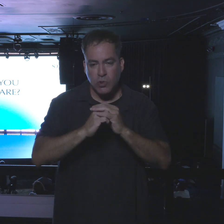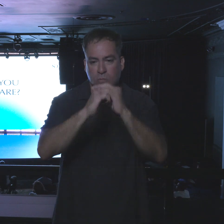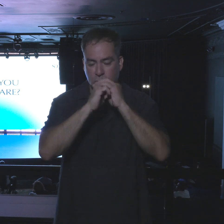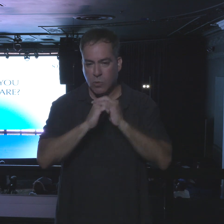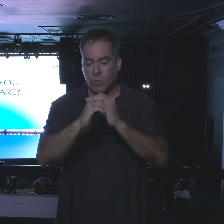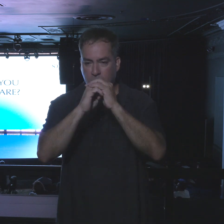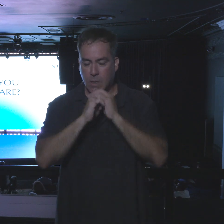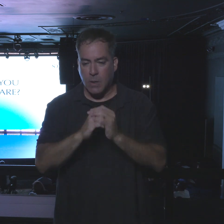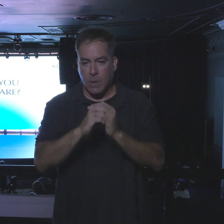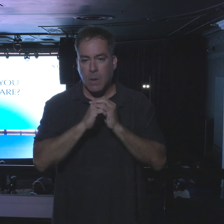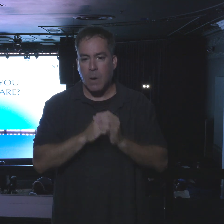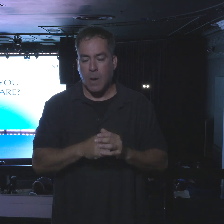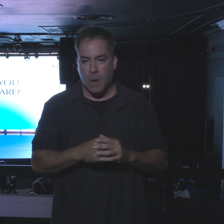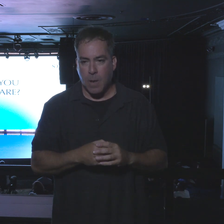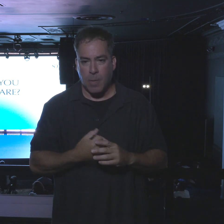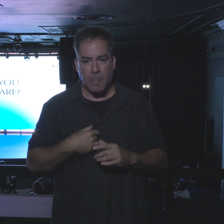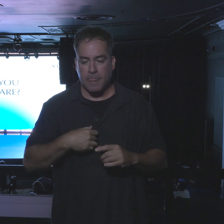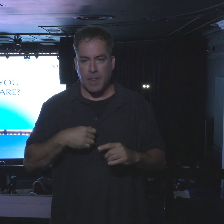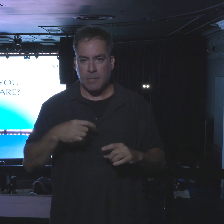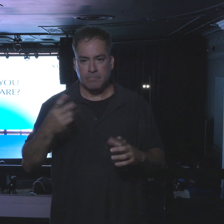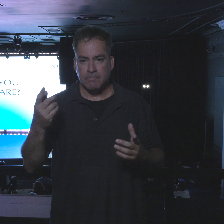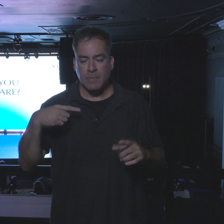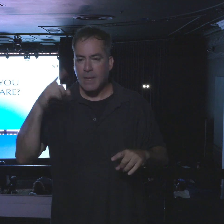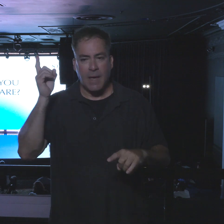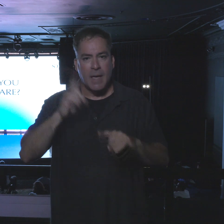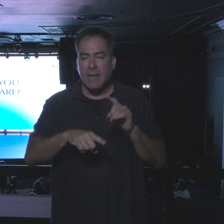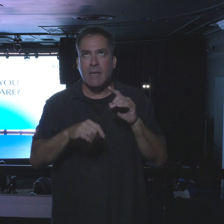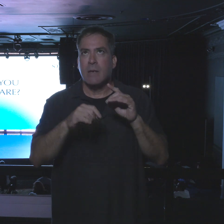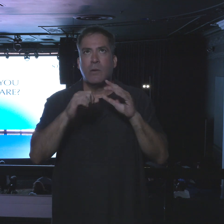I could hardly open my mouth to worship.